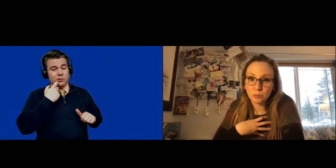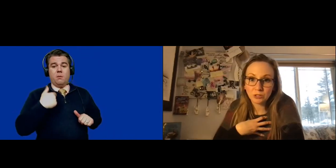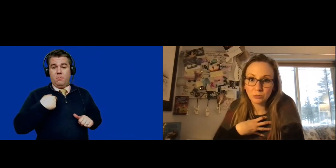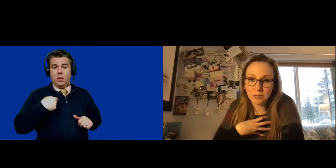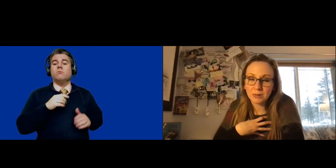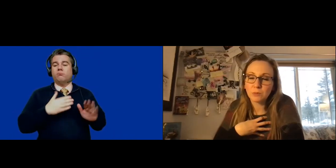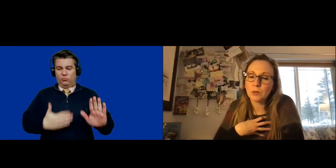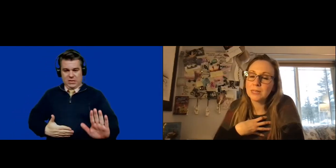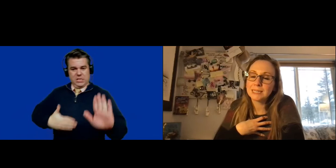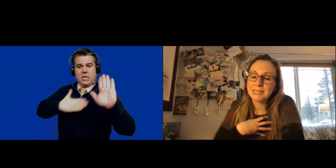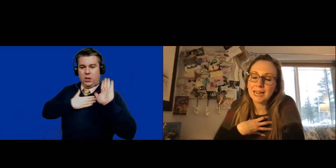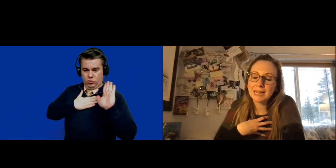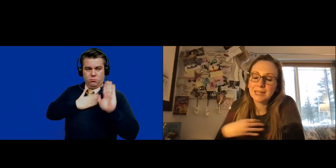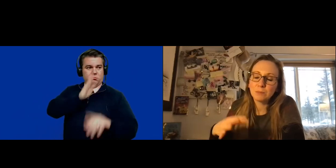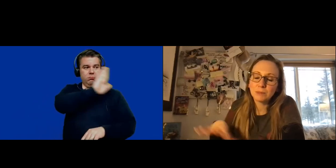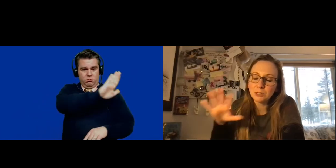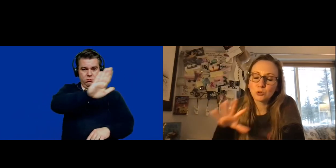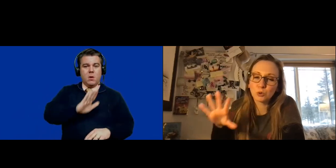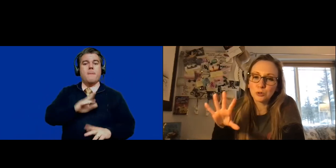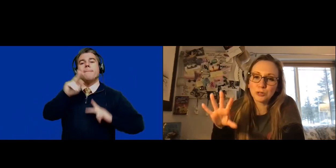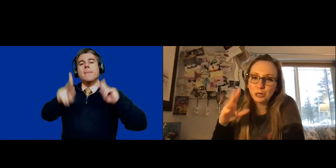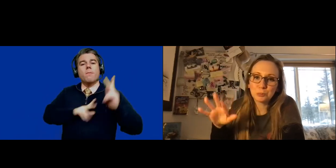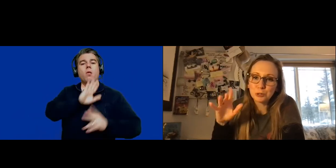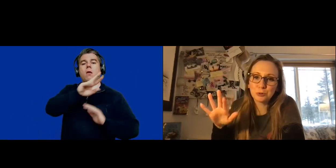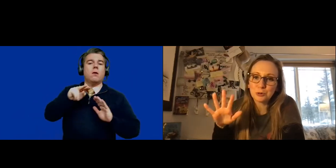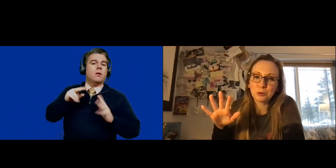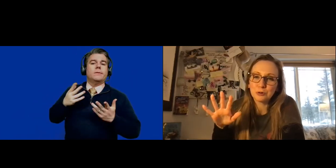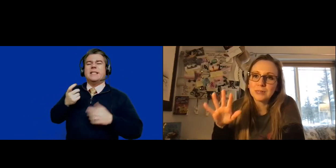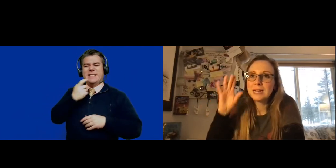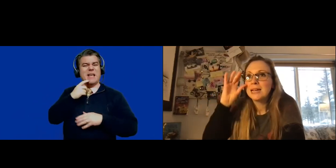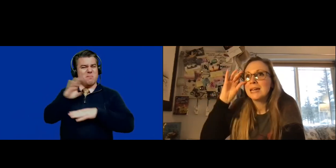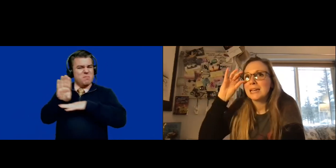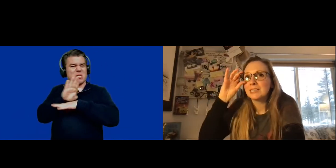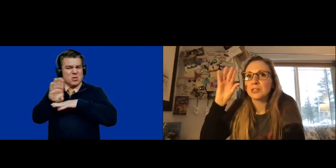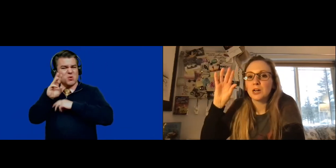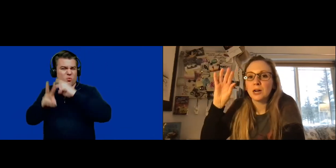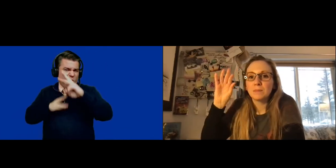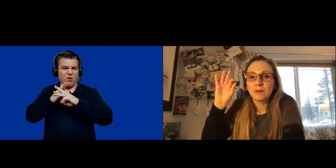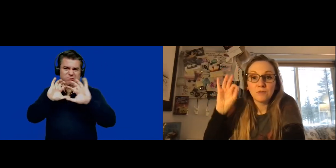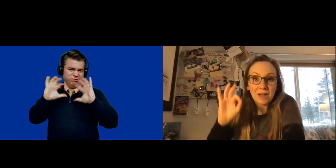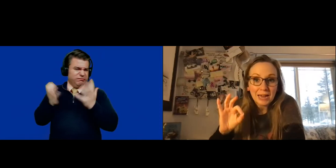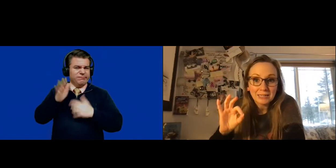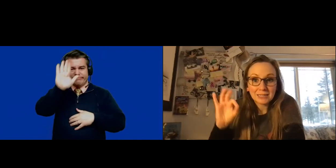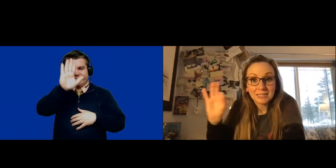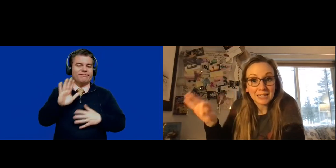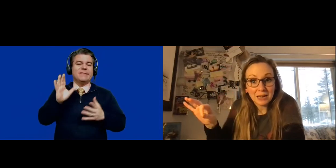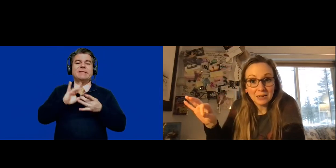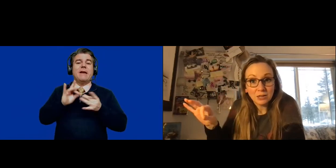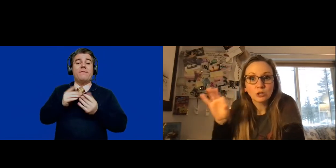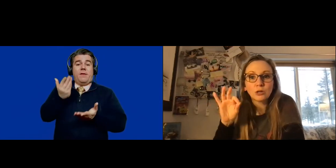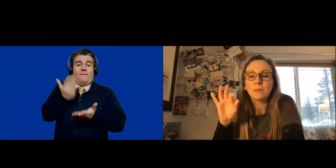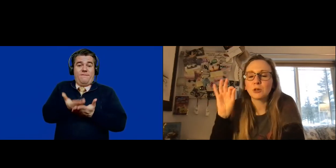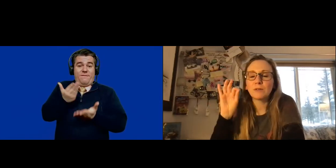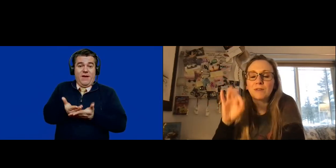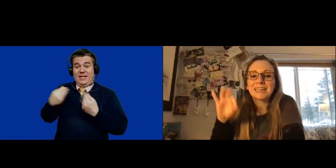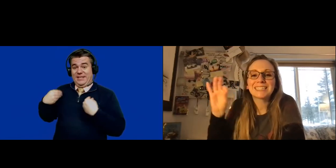that was, what sold me on it. What they say in the business world, entrepreneurial world is, um, facts, sell,